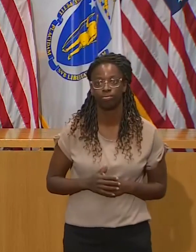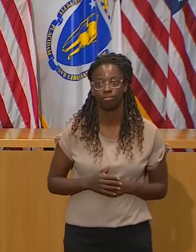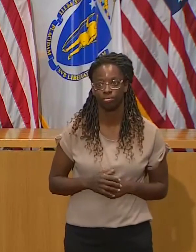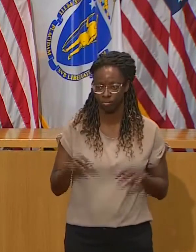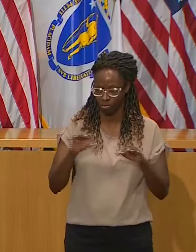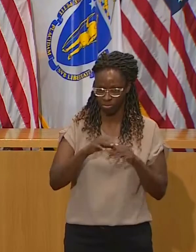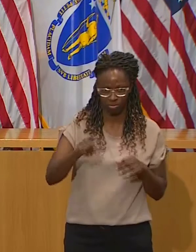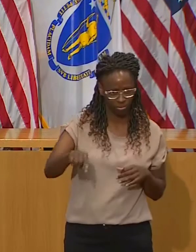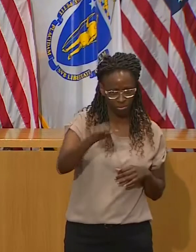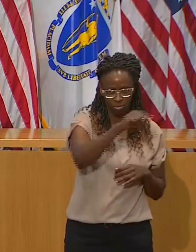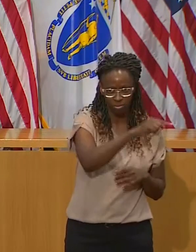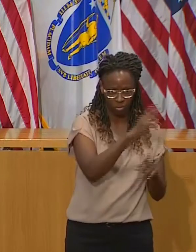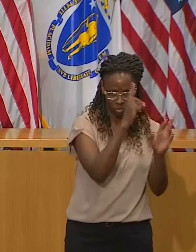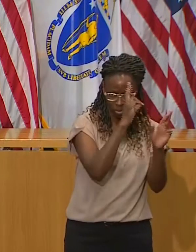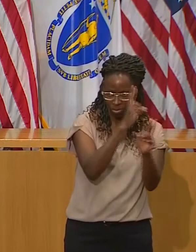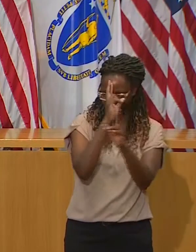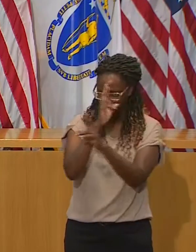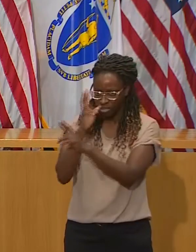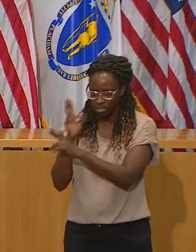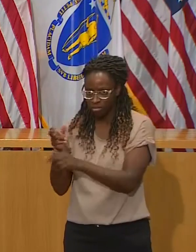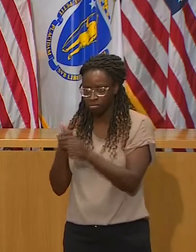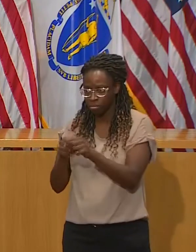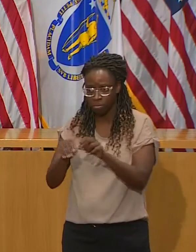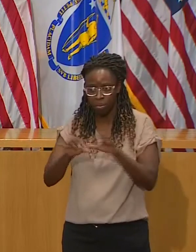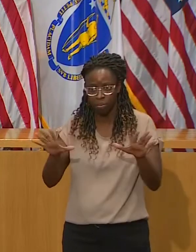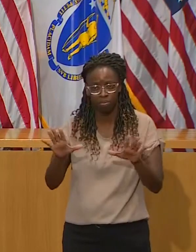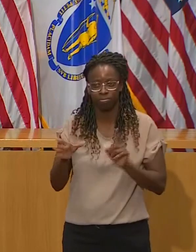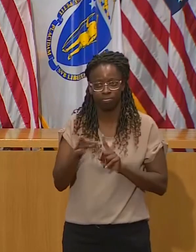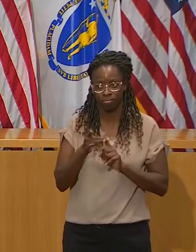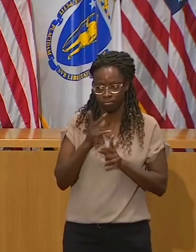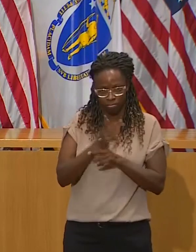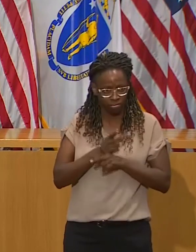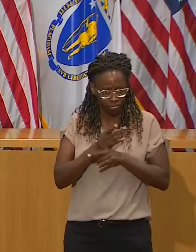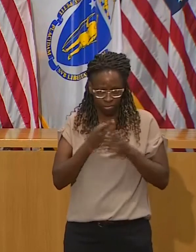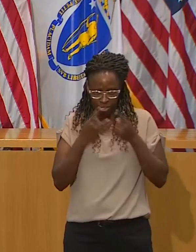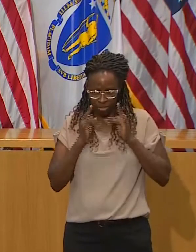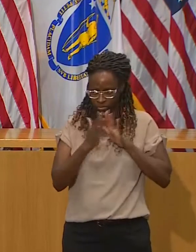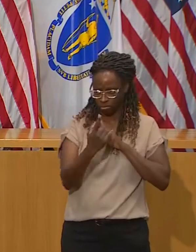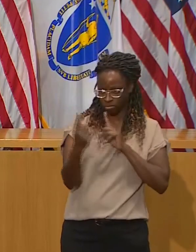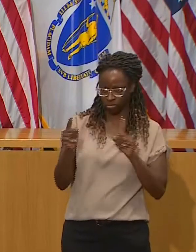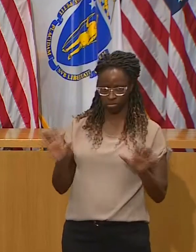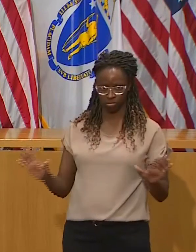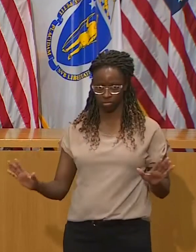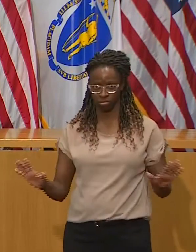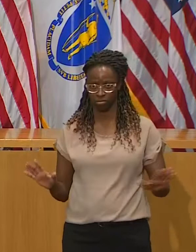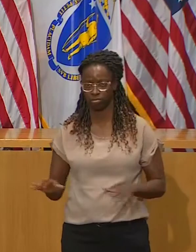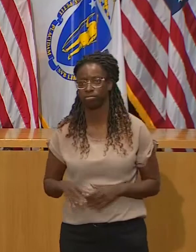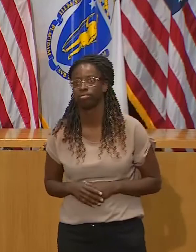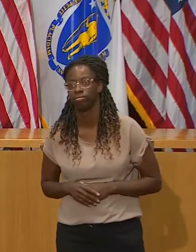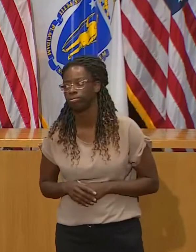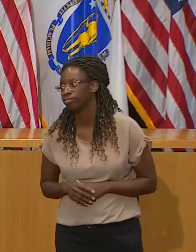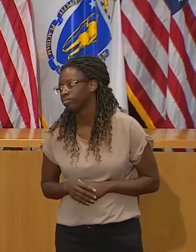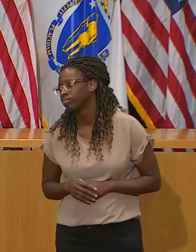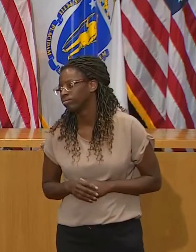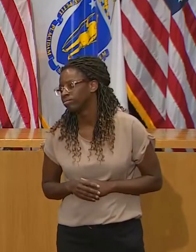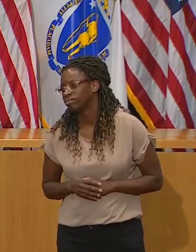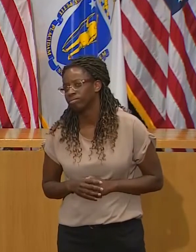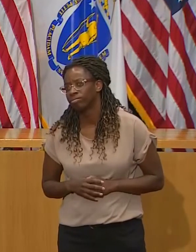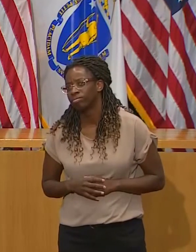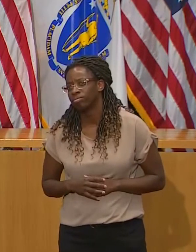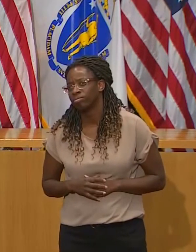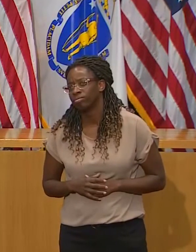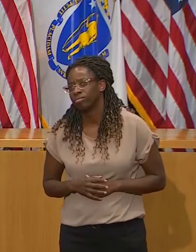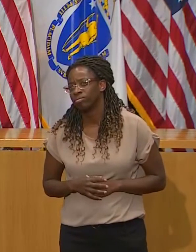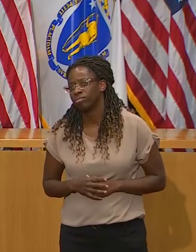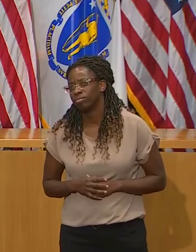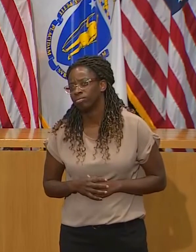nature of this virus. Governor, your experts have indicated that we're going to see a surge, which you predicted, you talked about, you warned people. Is it going to